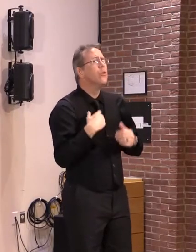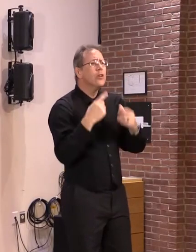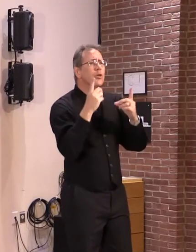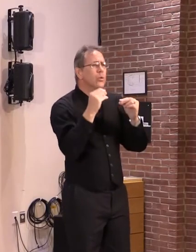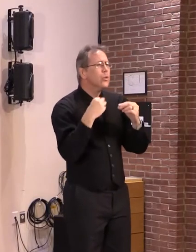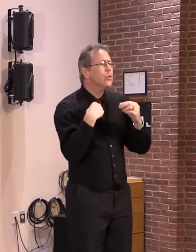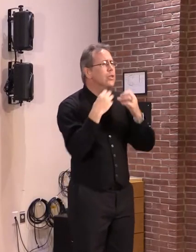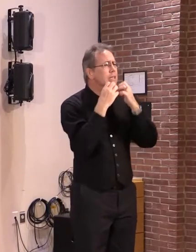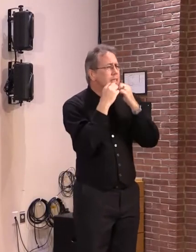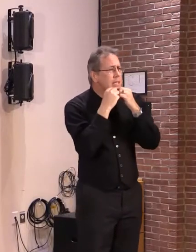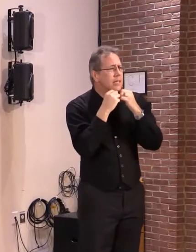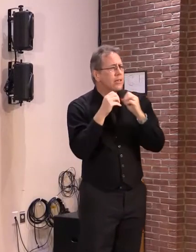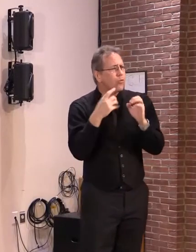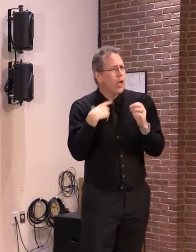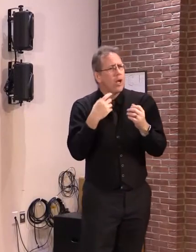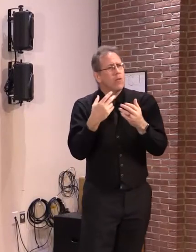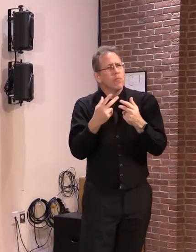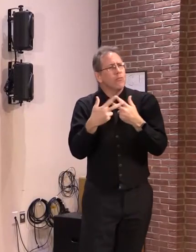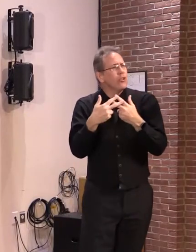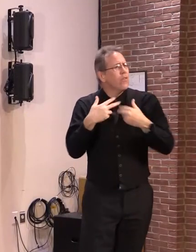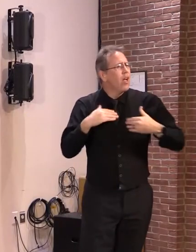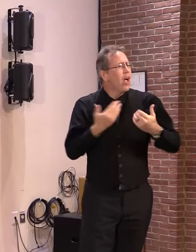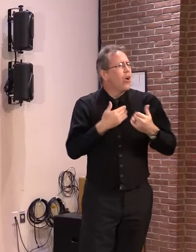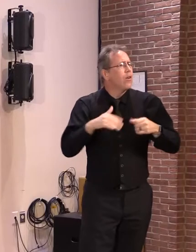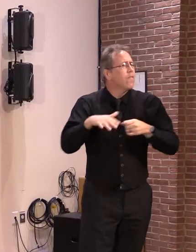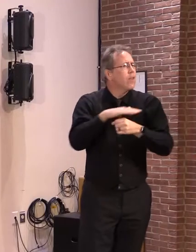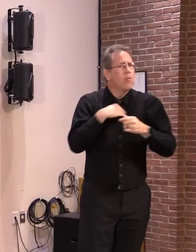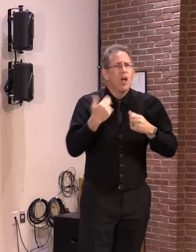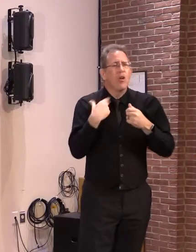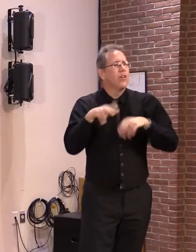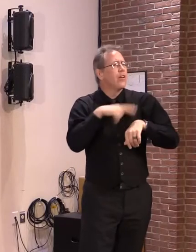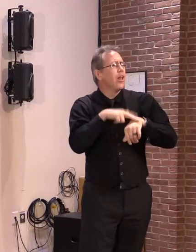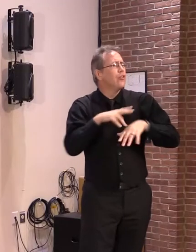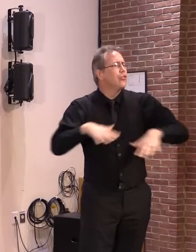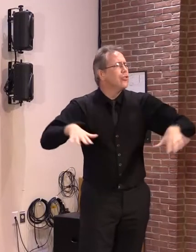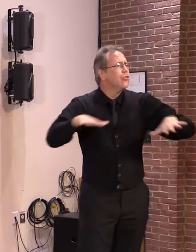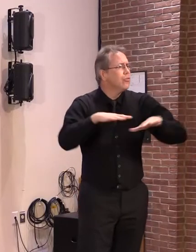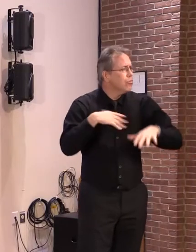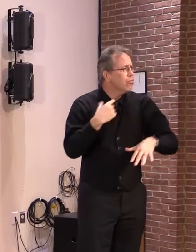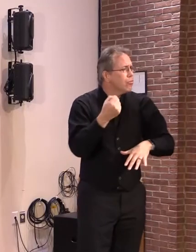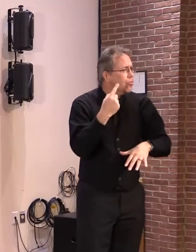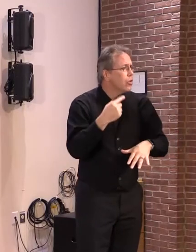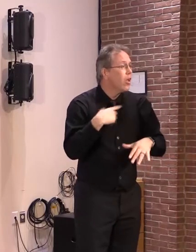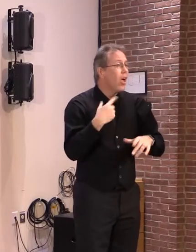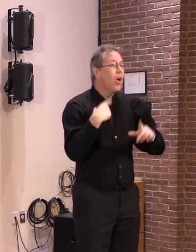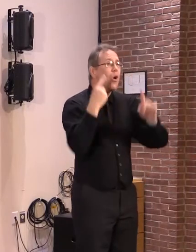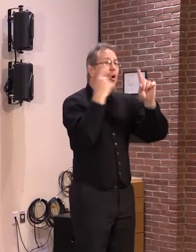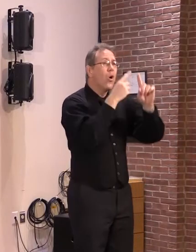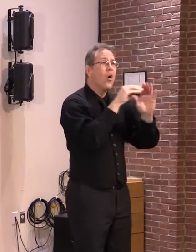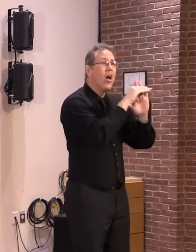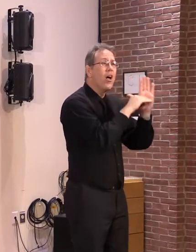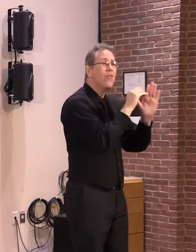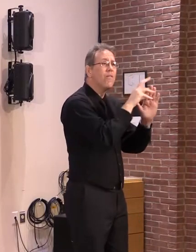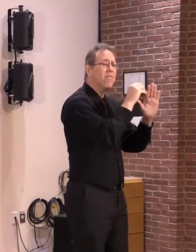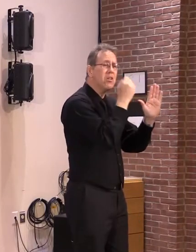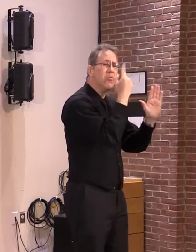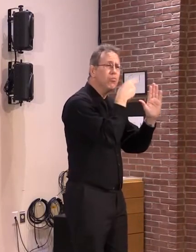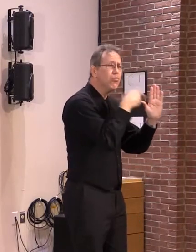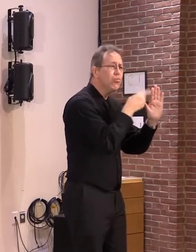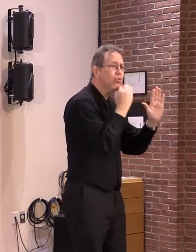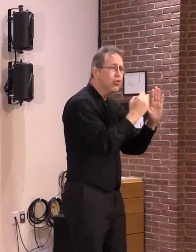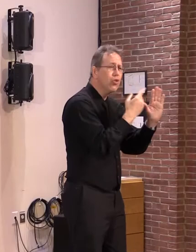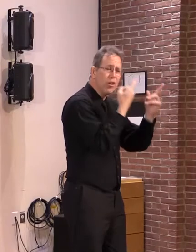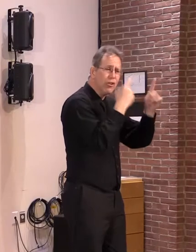our natural areas. We believe in the goals of Act 250 of preserving the character